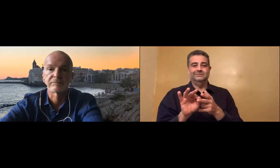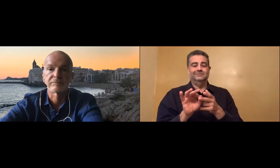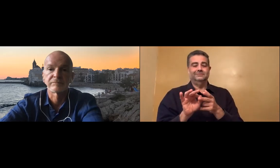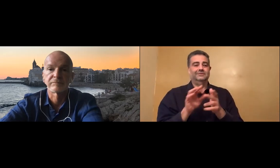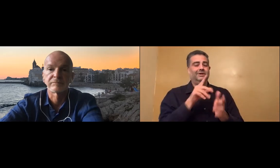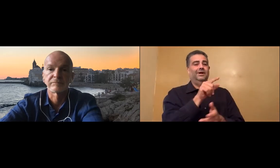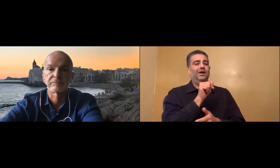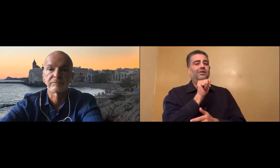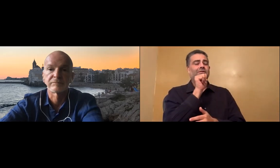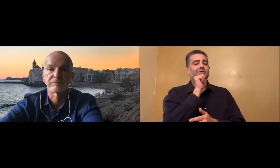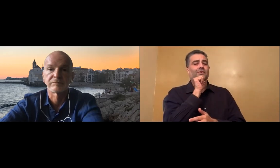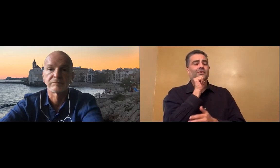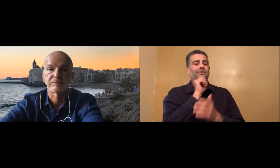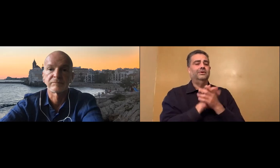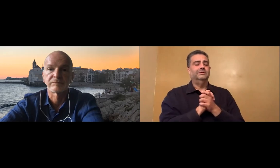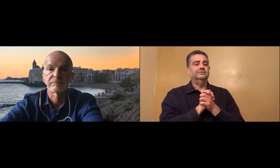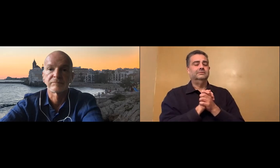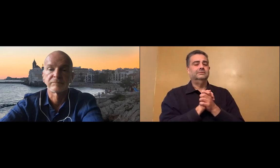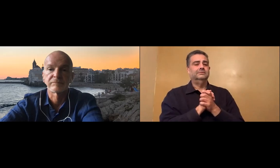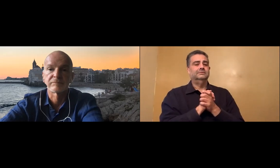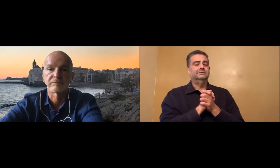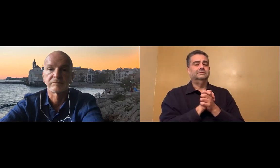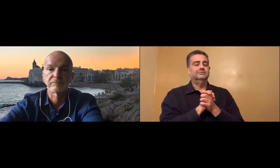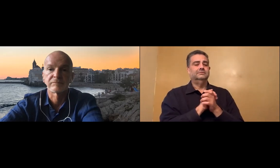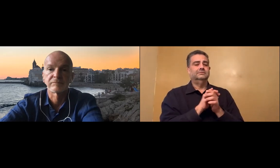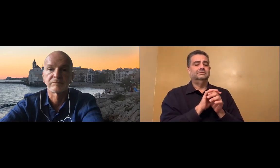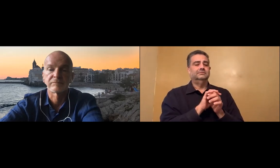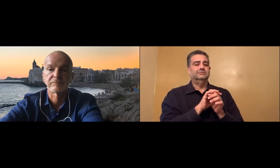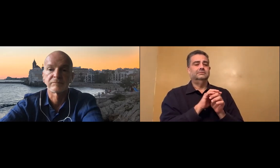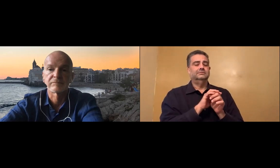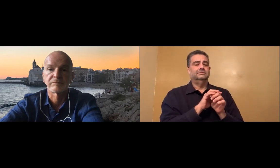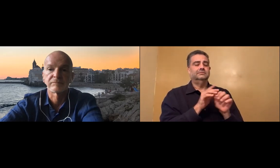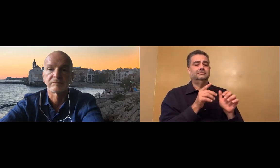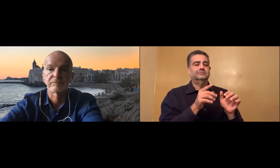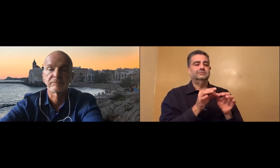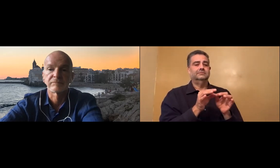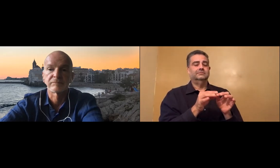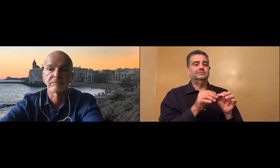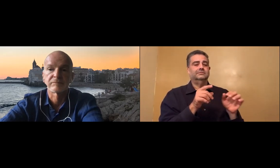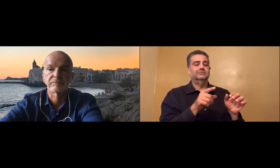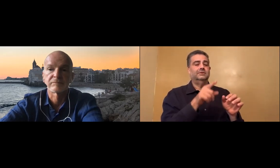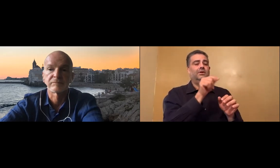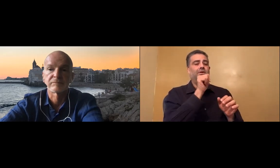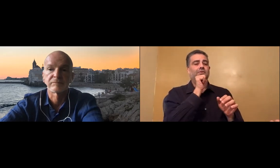So as you can see, this has more broad application than just the deaf blind community.